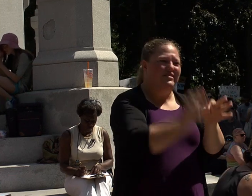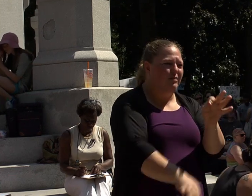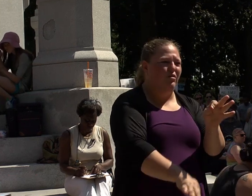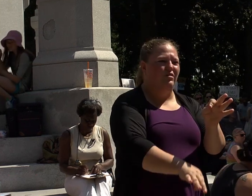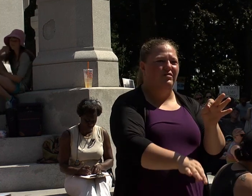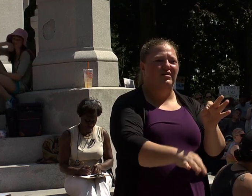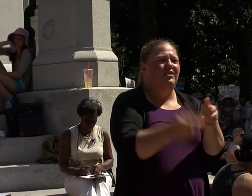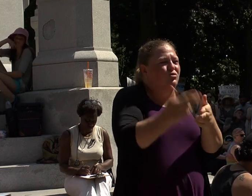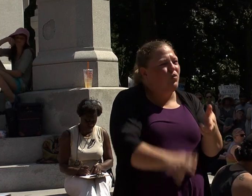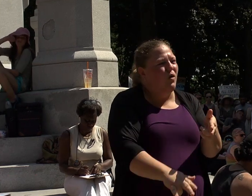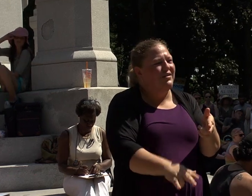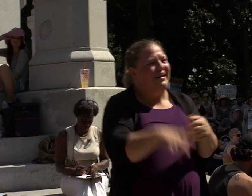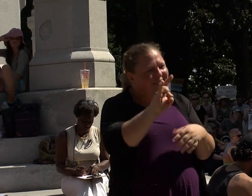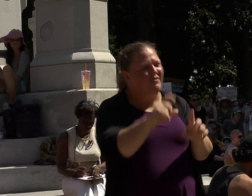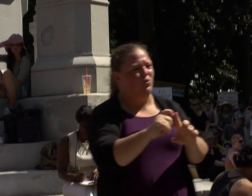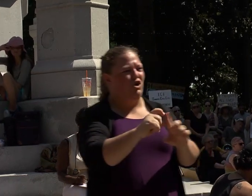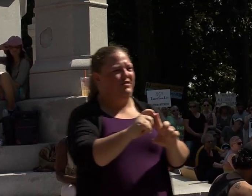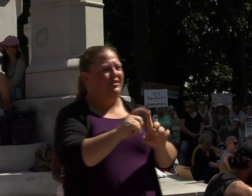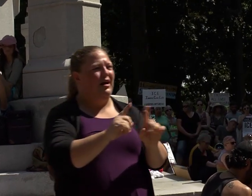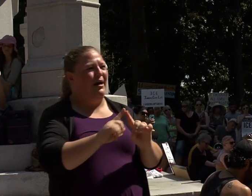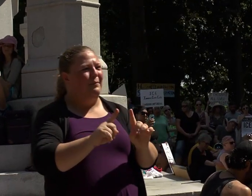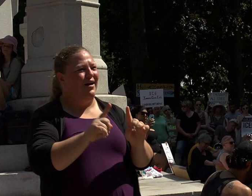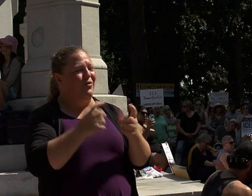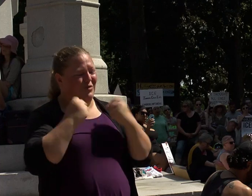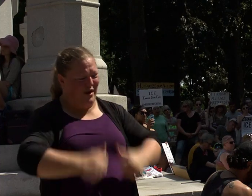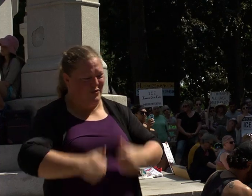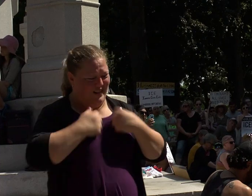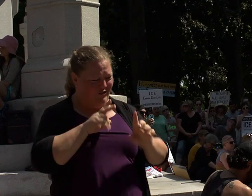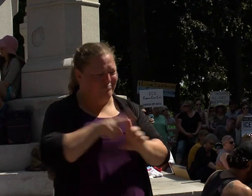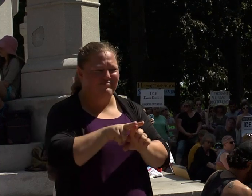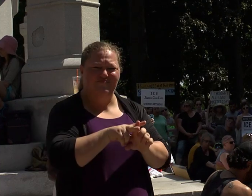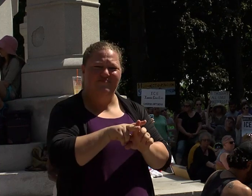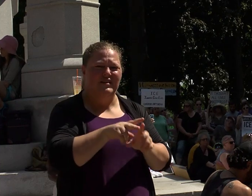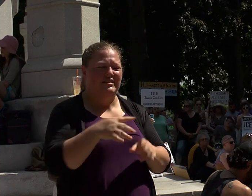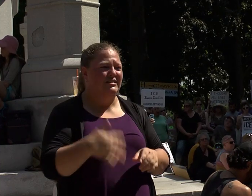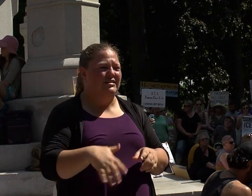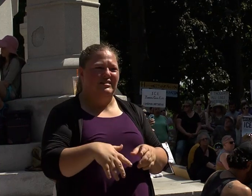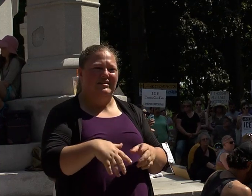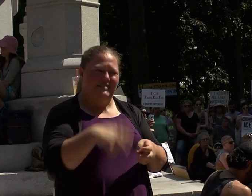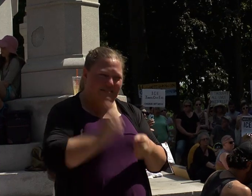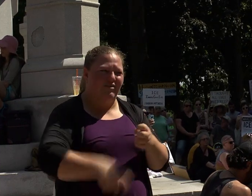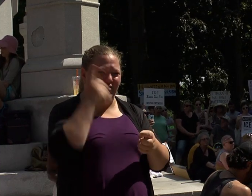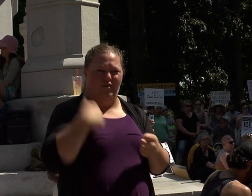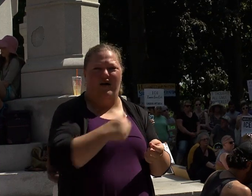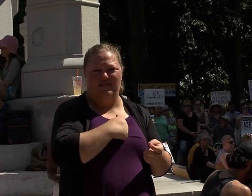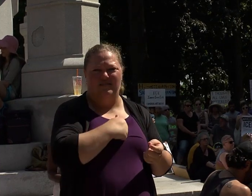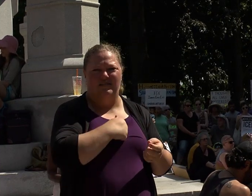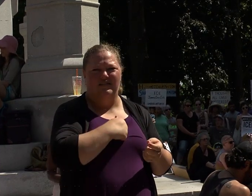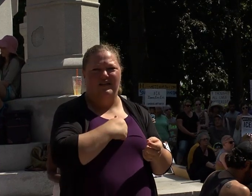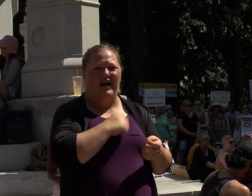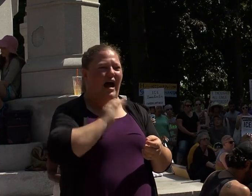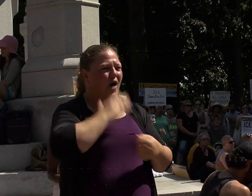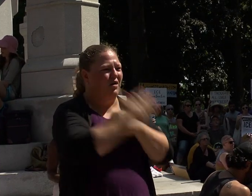live by. But it seems that in practice these words are very difficult for our country